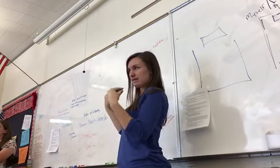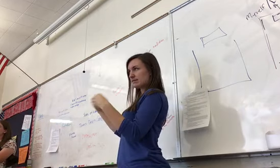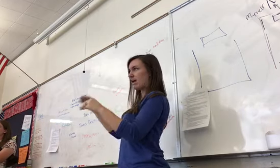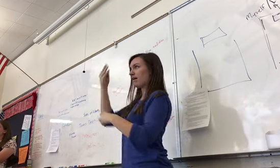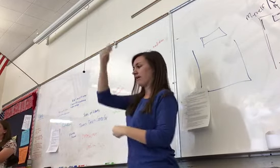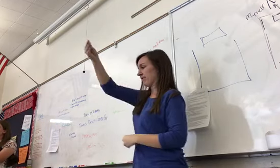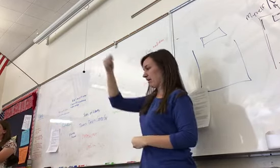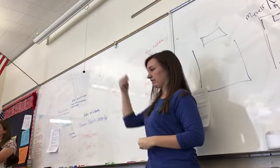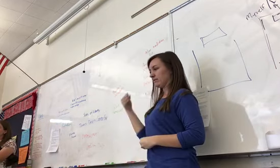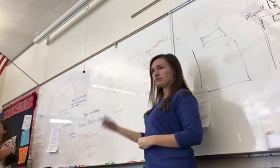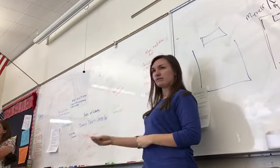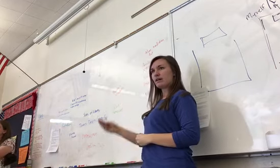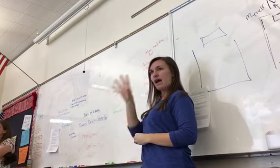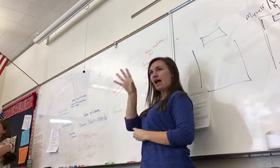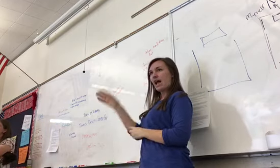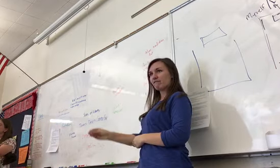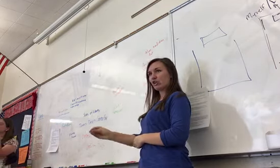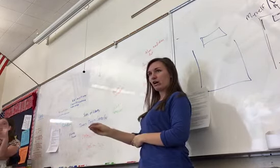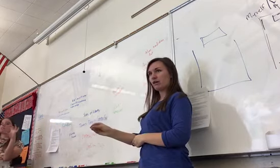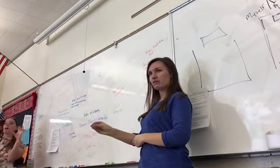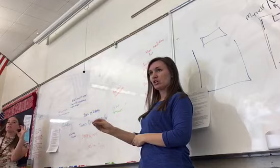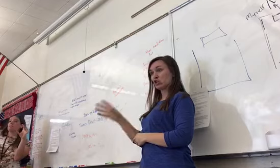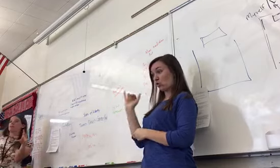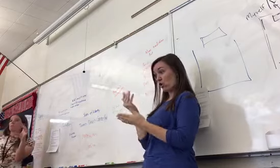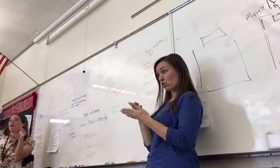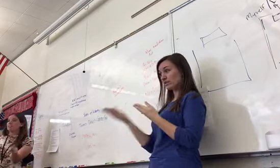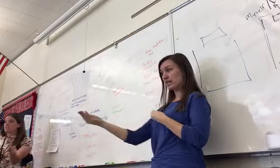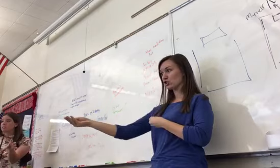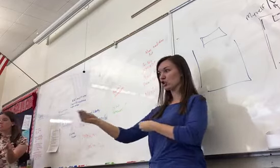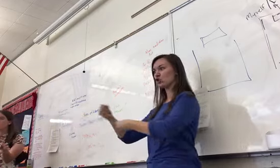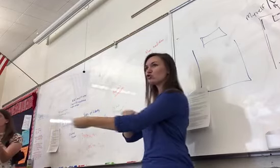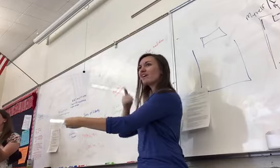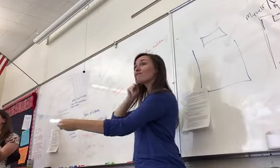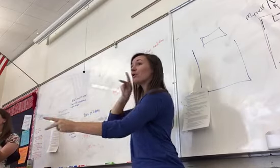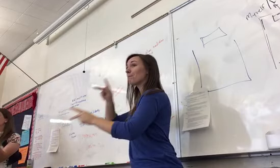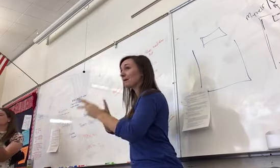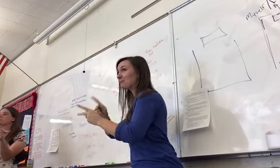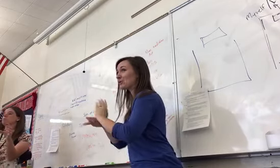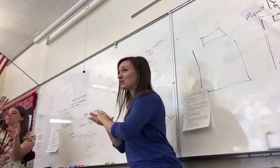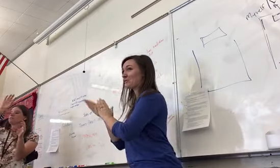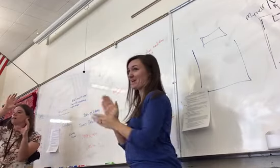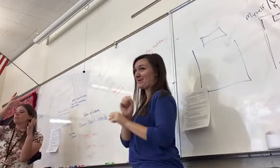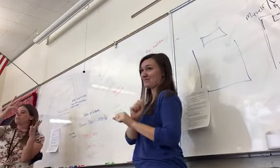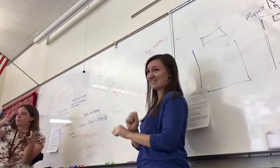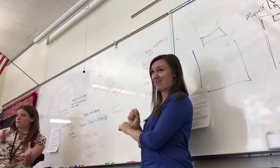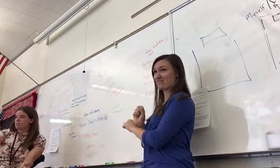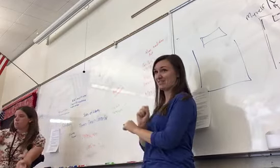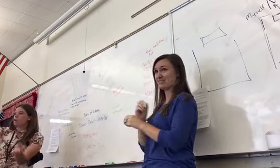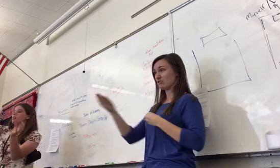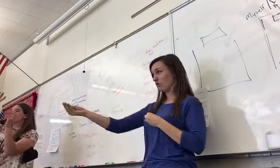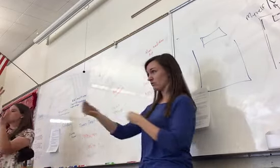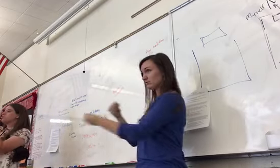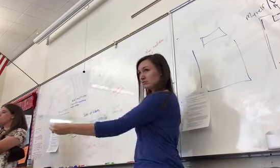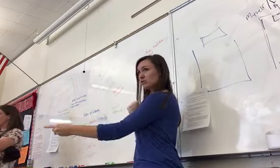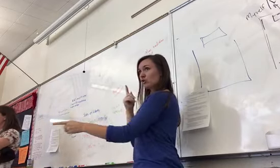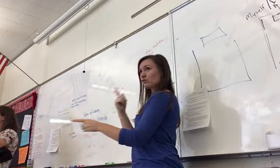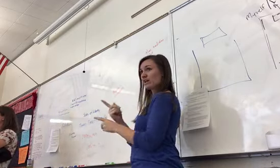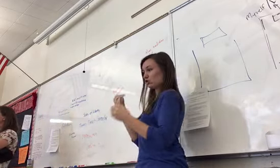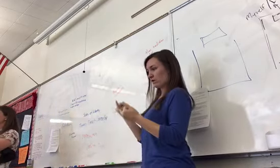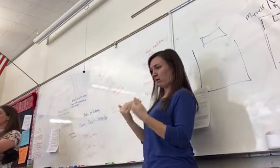for slaves. Those slaves come across on the Middle Passage in order to, once again, create the products, go to England, and it's